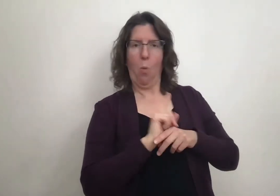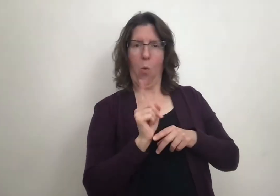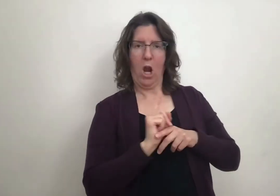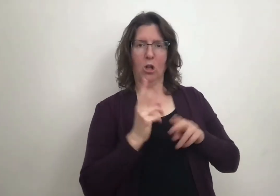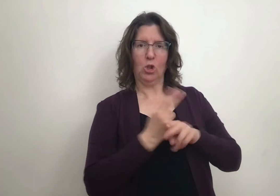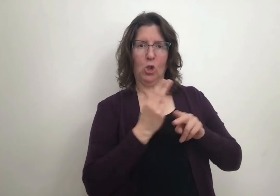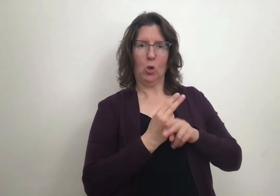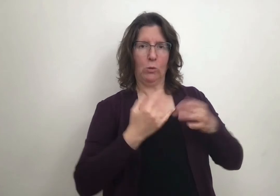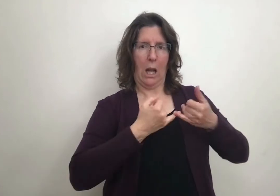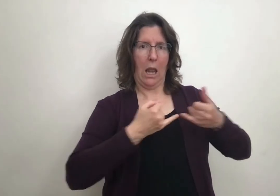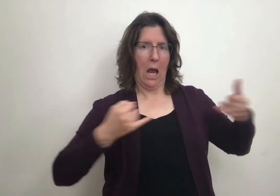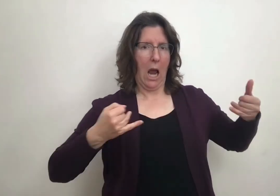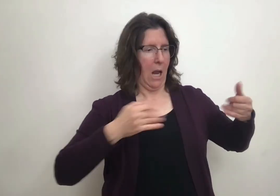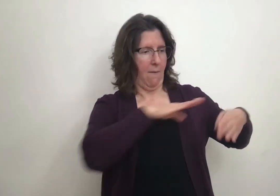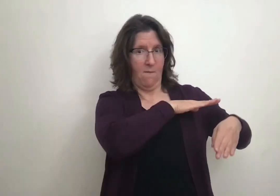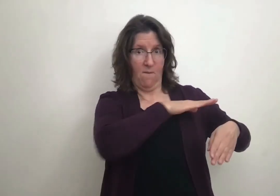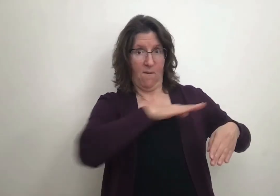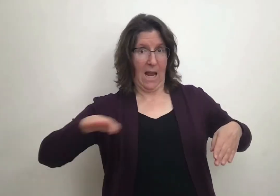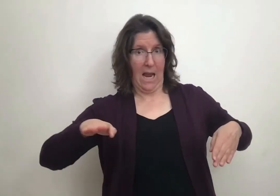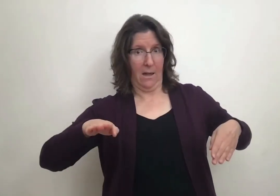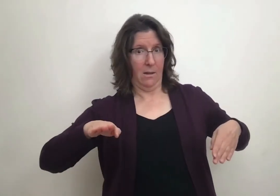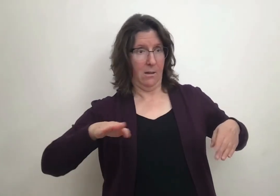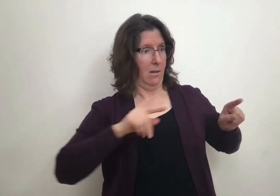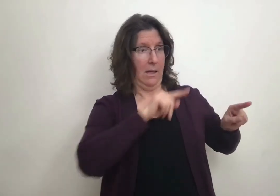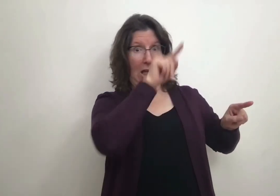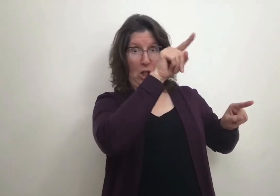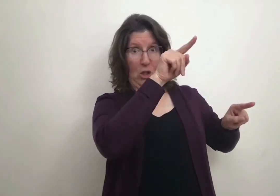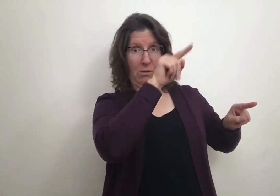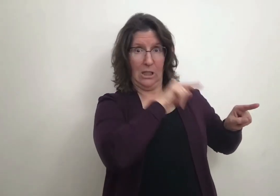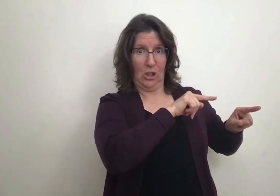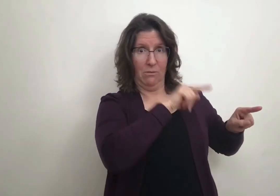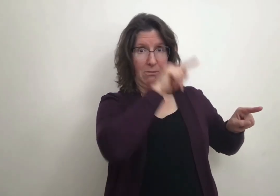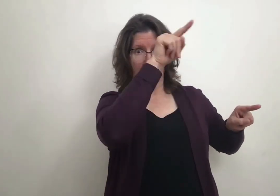their placement, the angle, the length, etc.